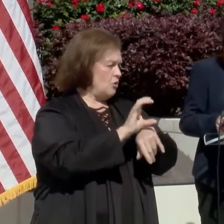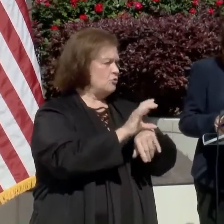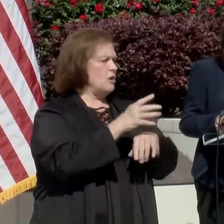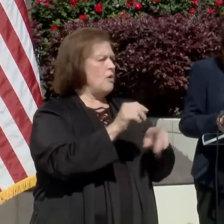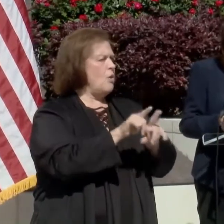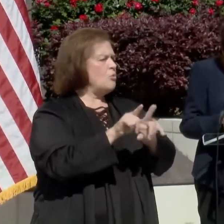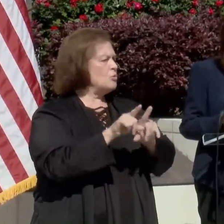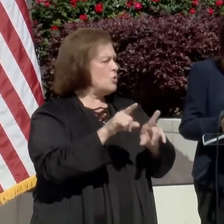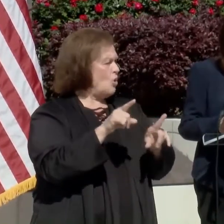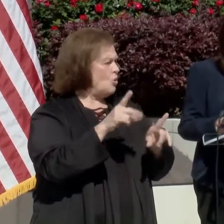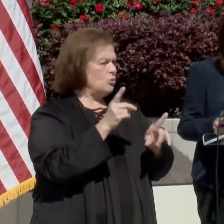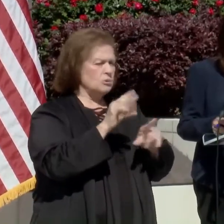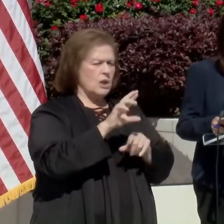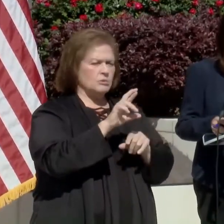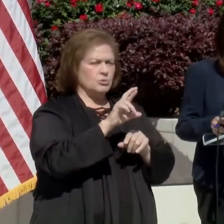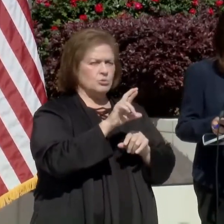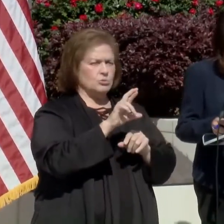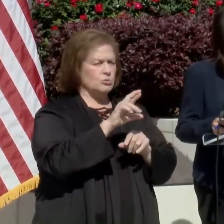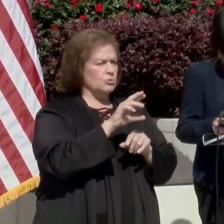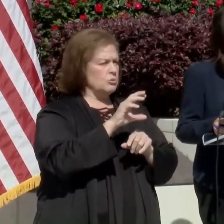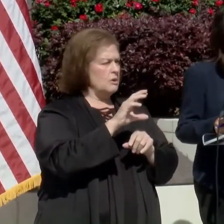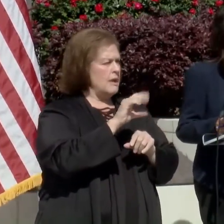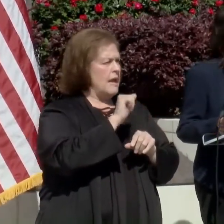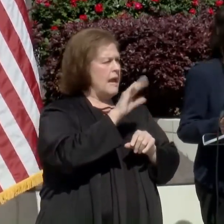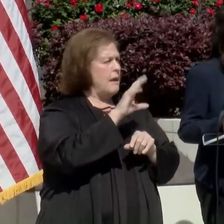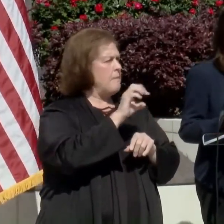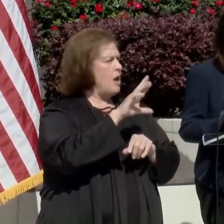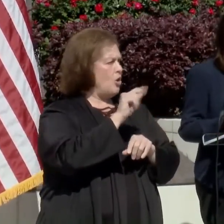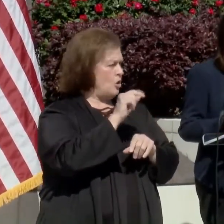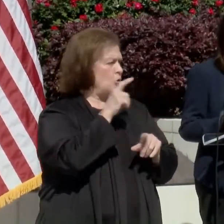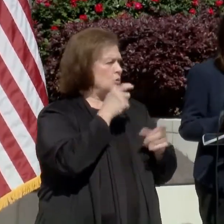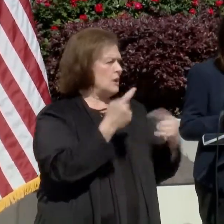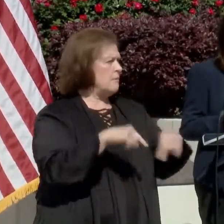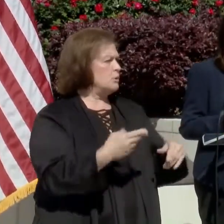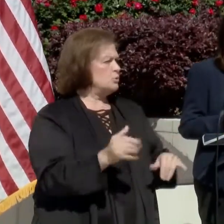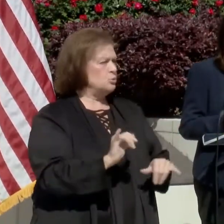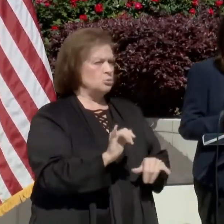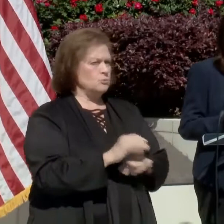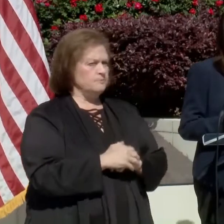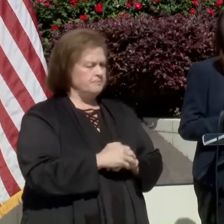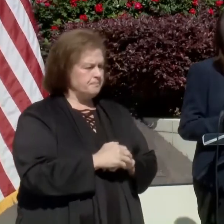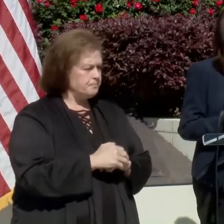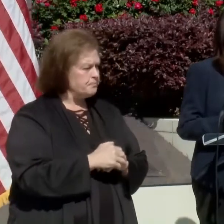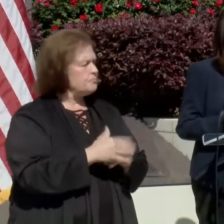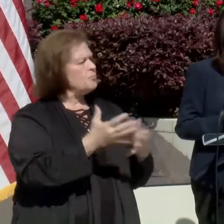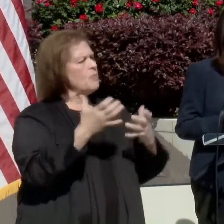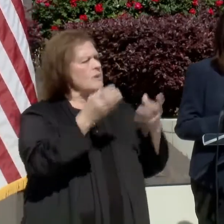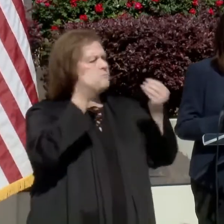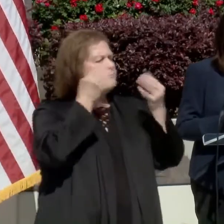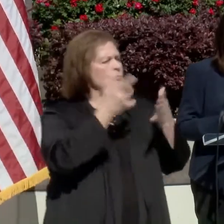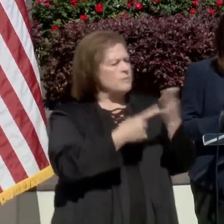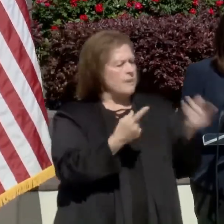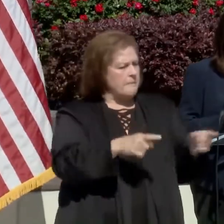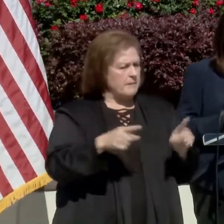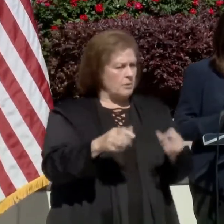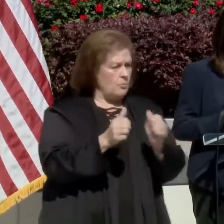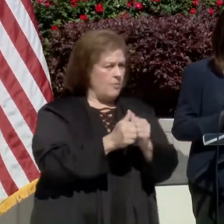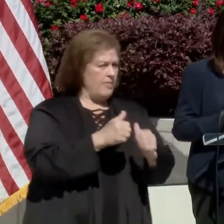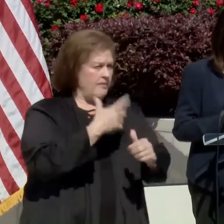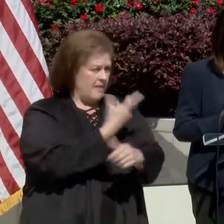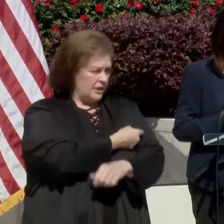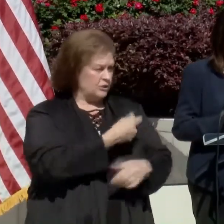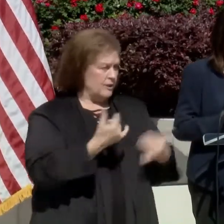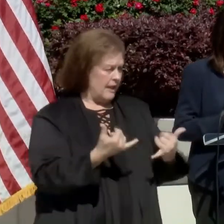think we'll also be expecting Dr. Chantelle Hebert McGee to join us soon. So we want to give you an update on what's going on with the vaccination